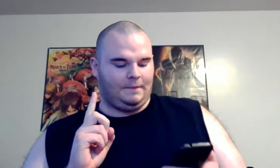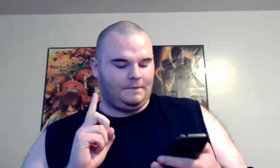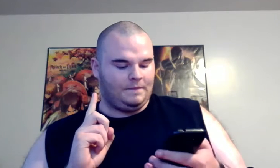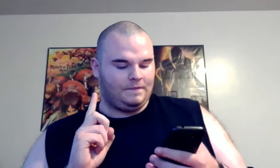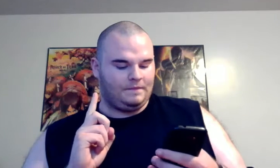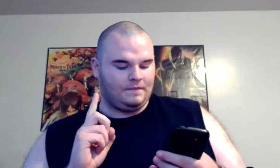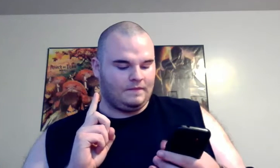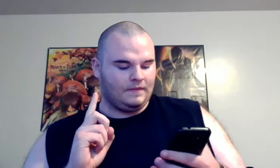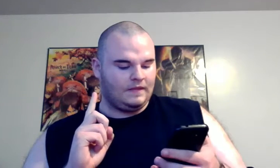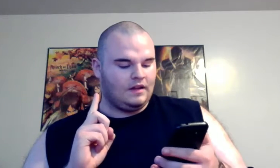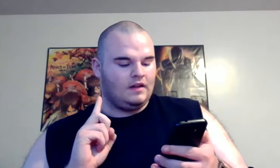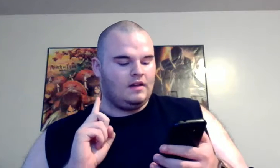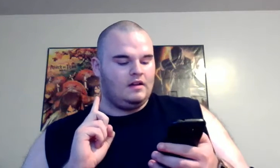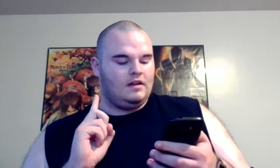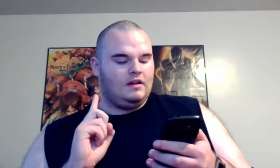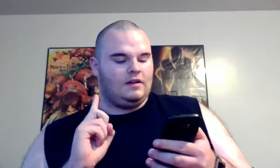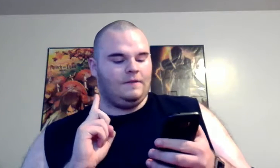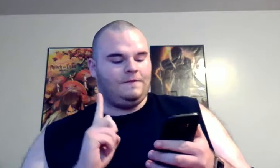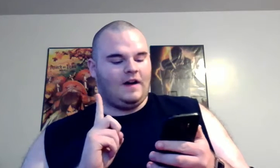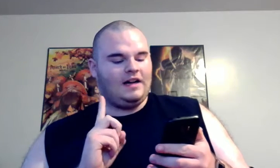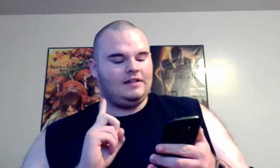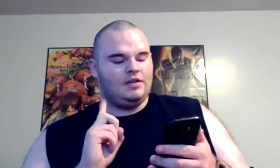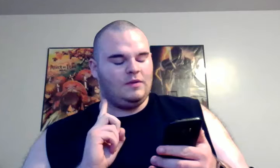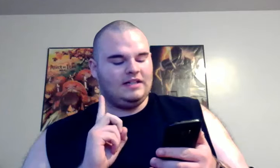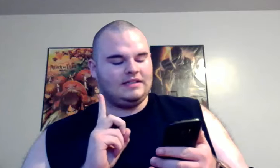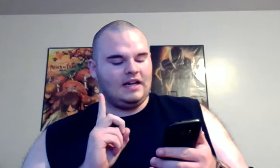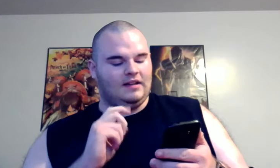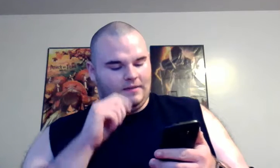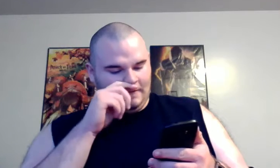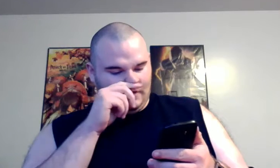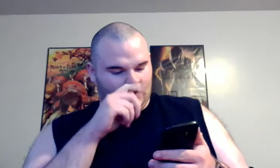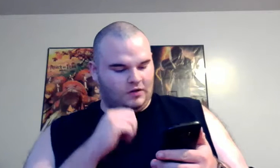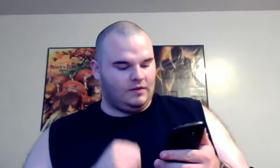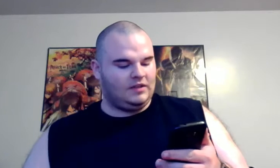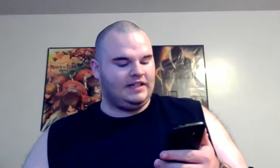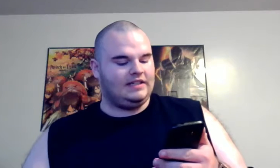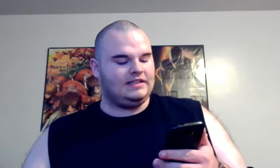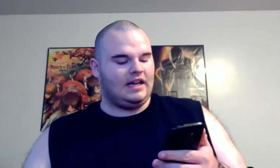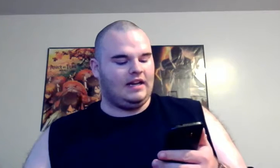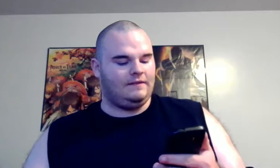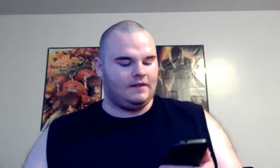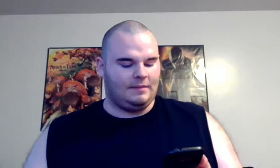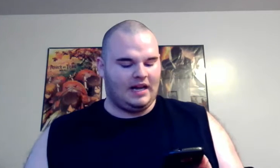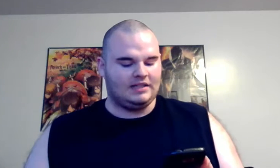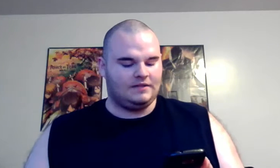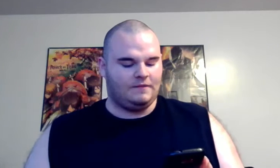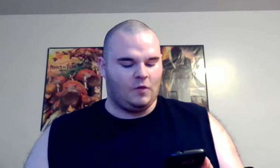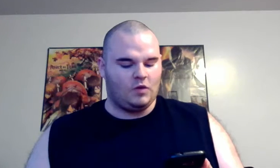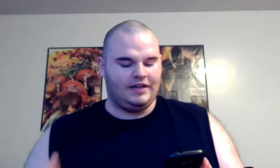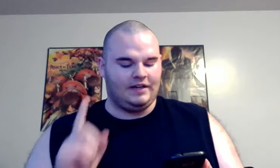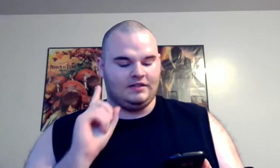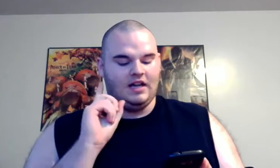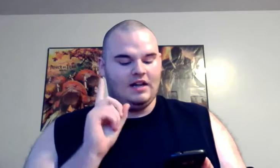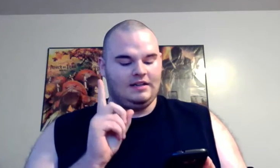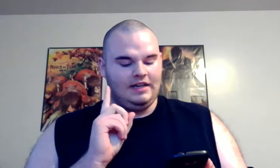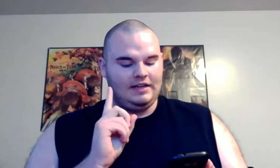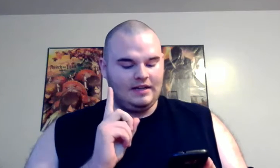confined to an asylum for criminally insane for the past four years Nika